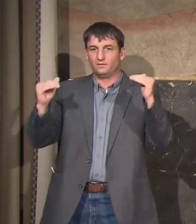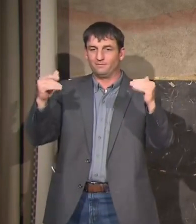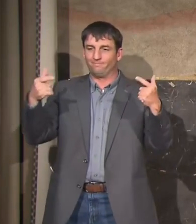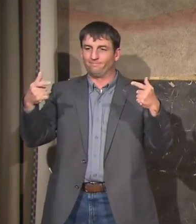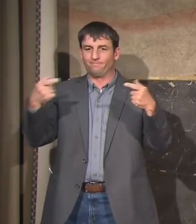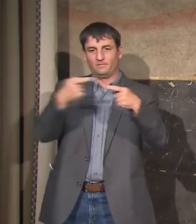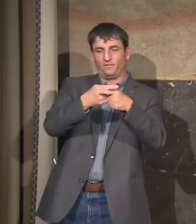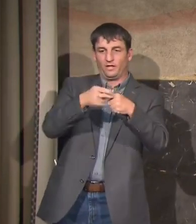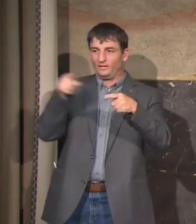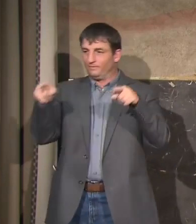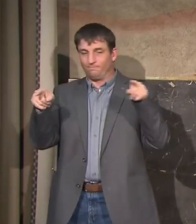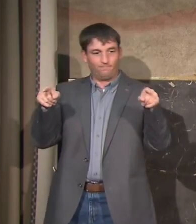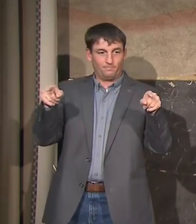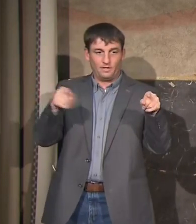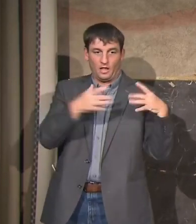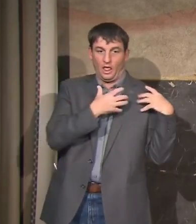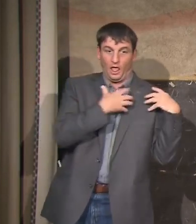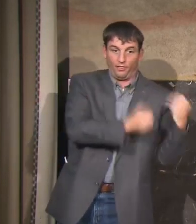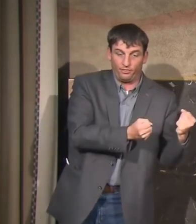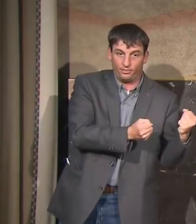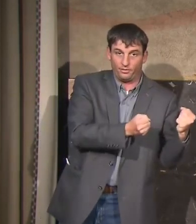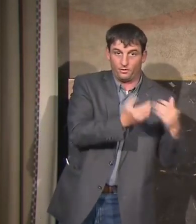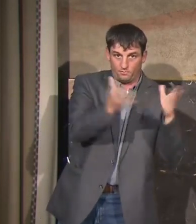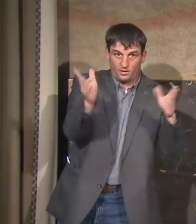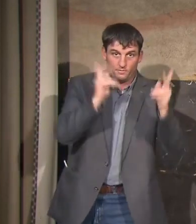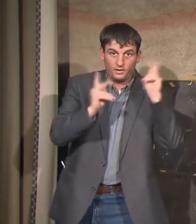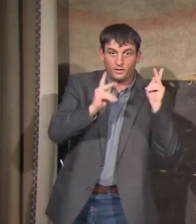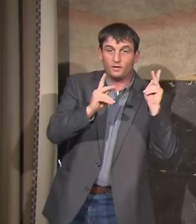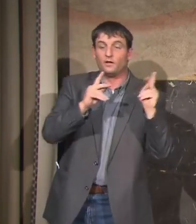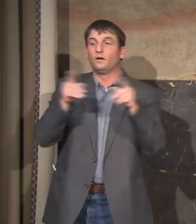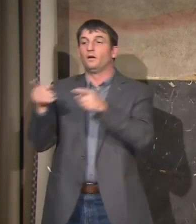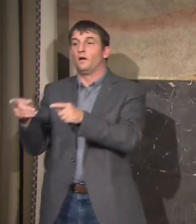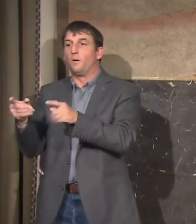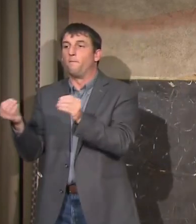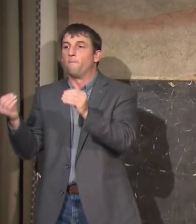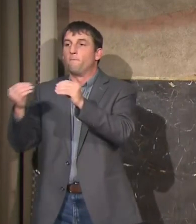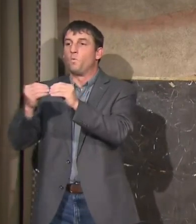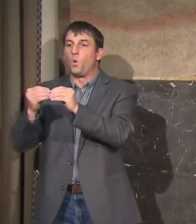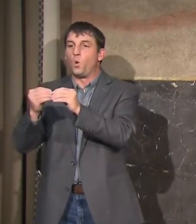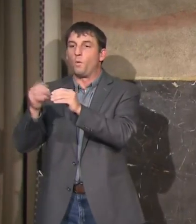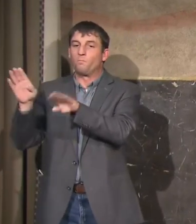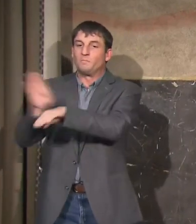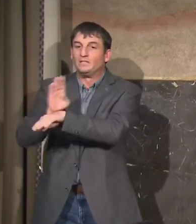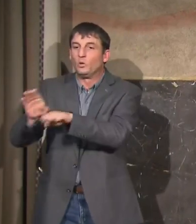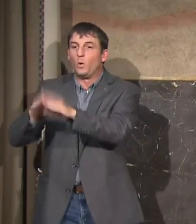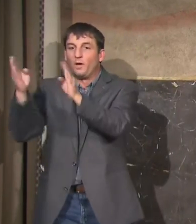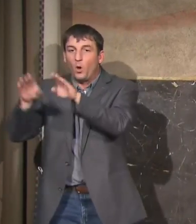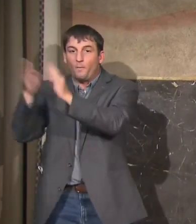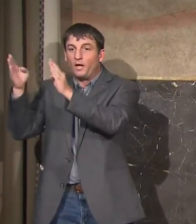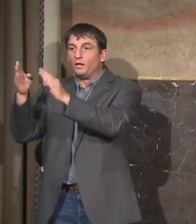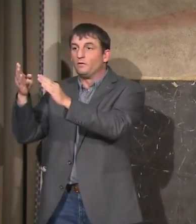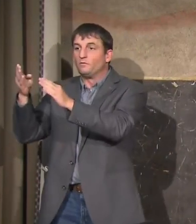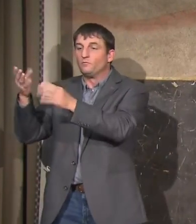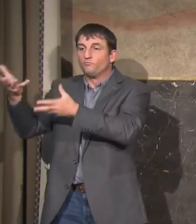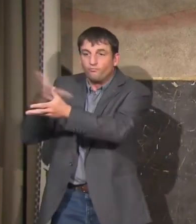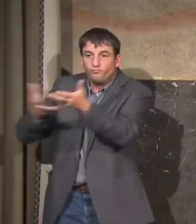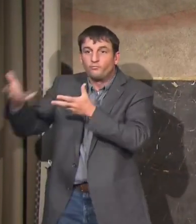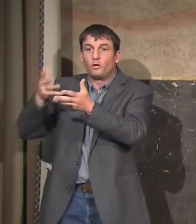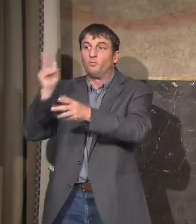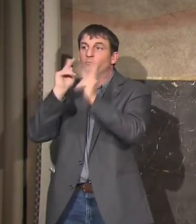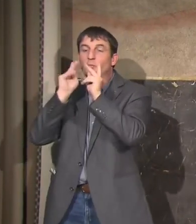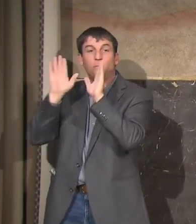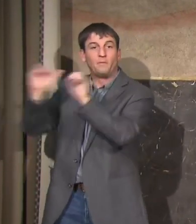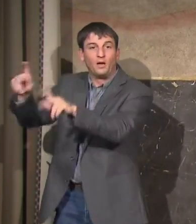public health on the one hand and reengaging more of our economy and getting businesses open and people back to work and